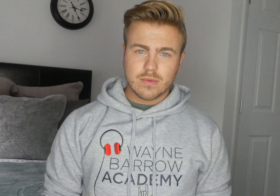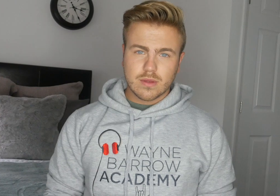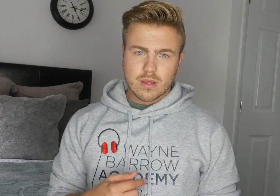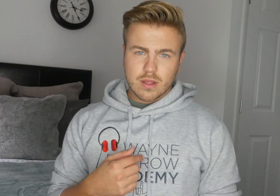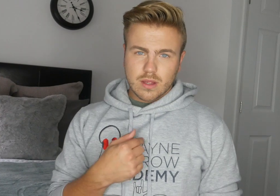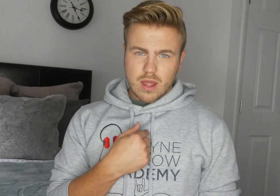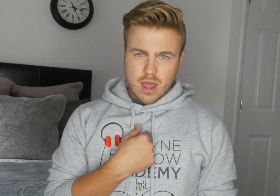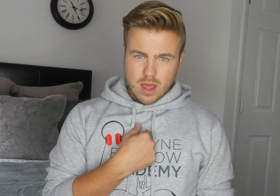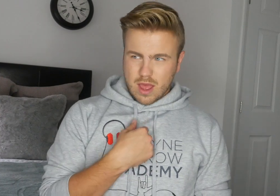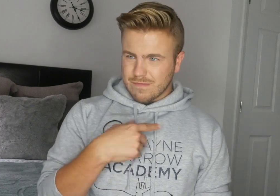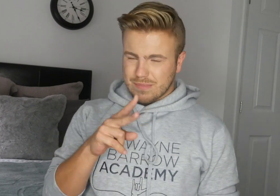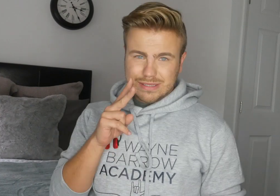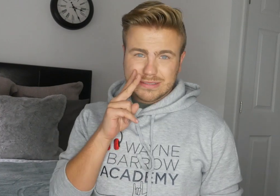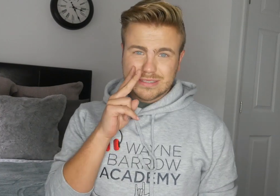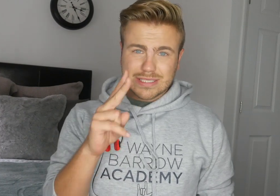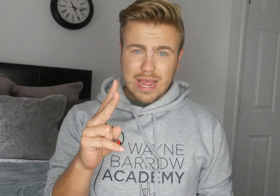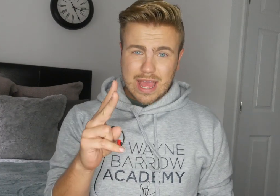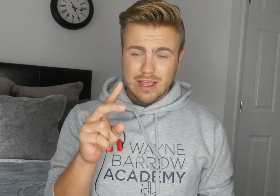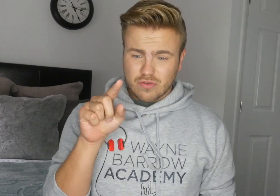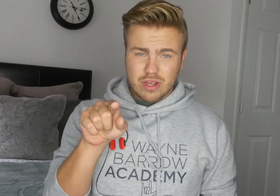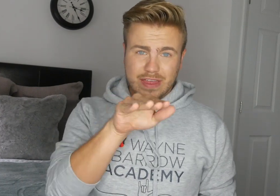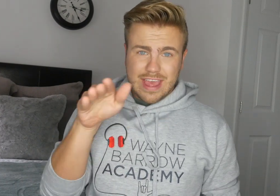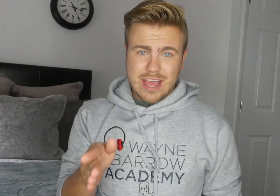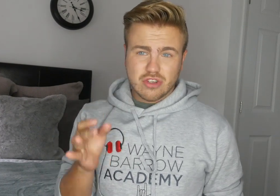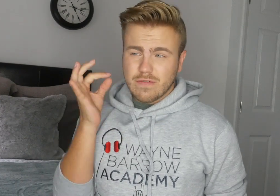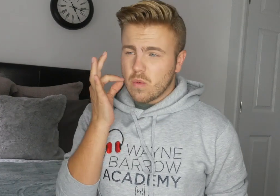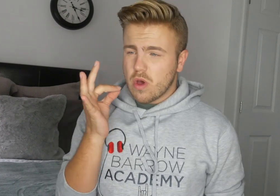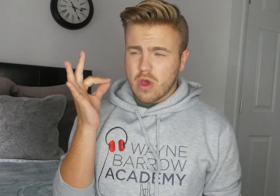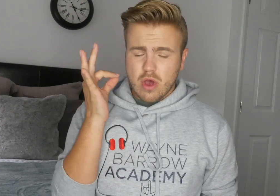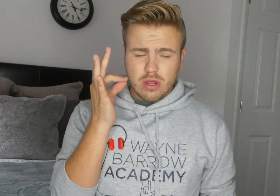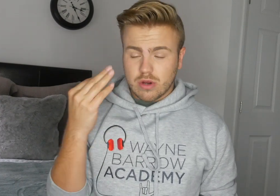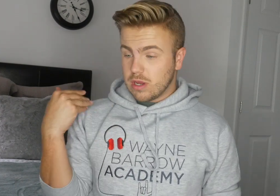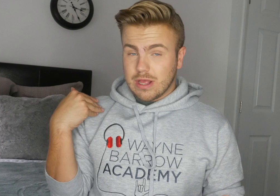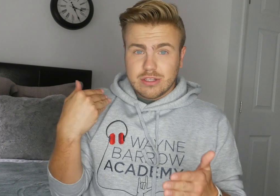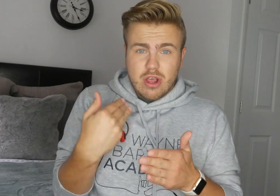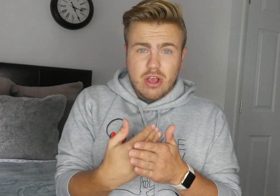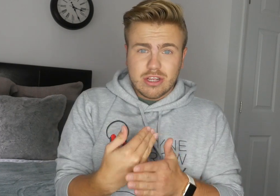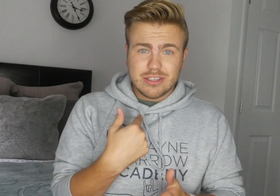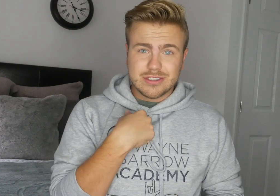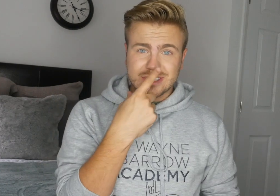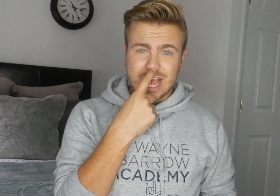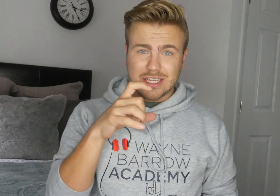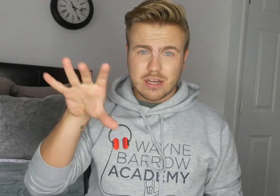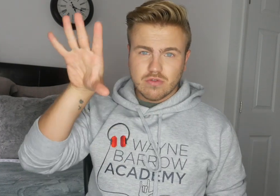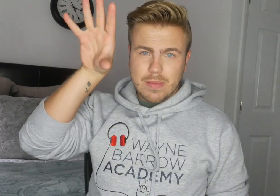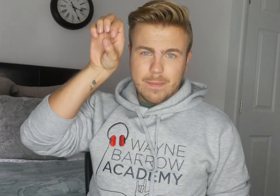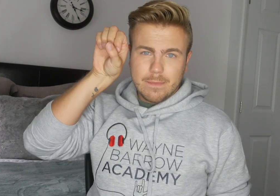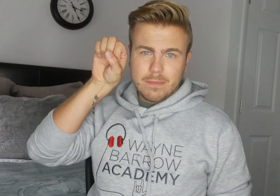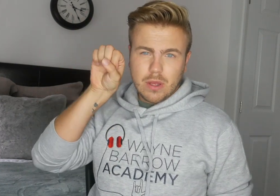I've been staring at the edge of the water Long as I can remember